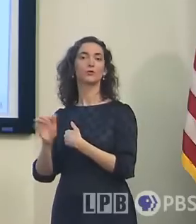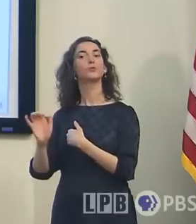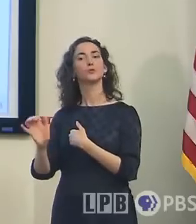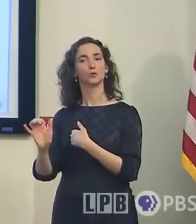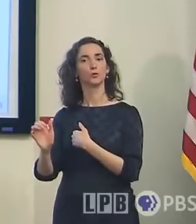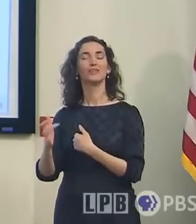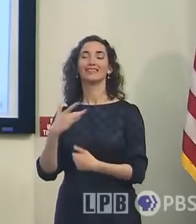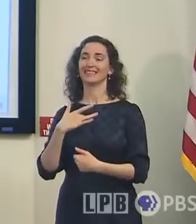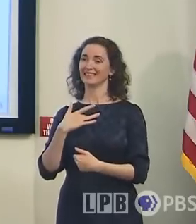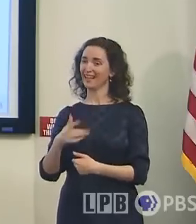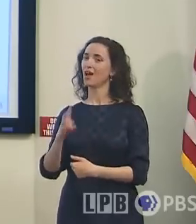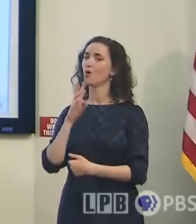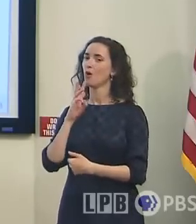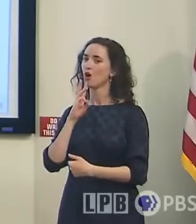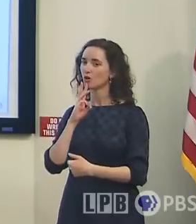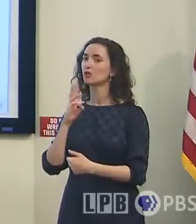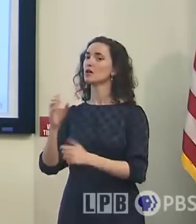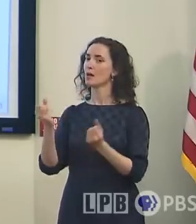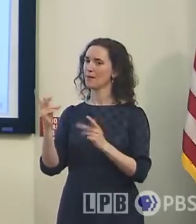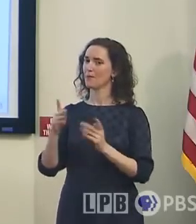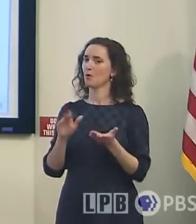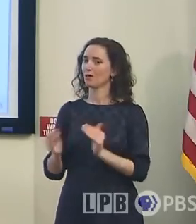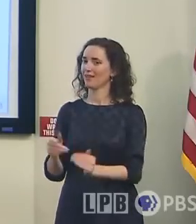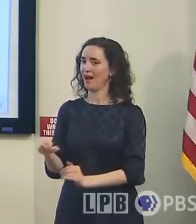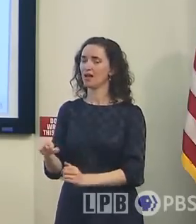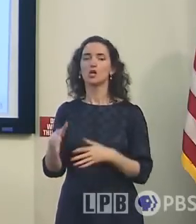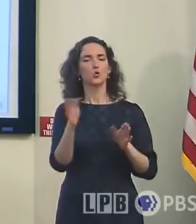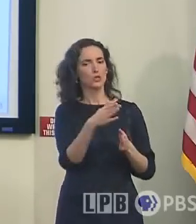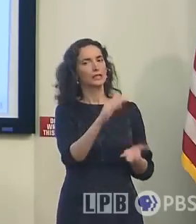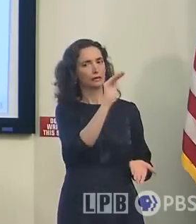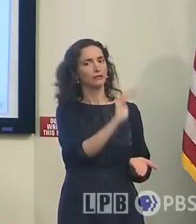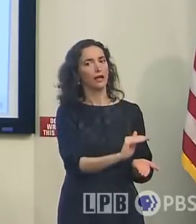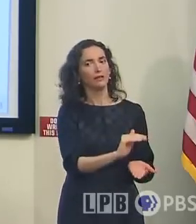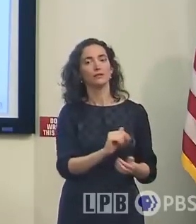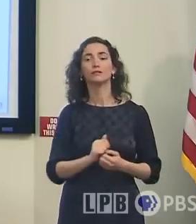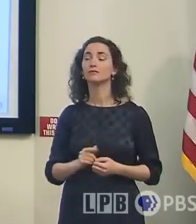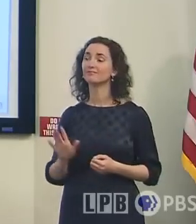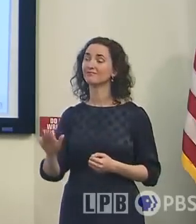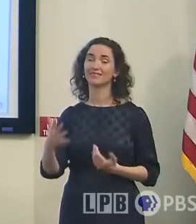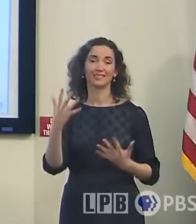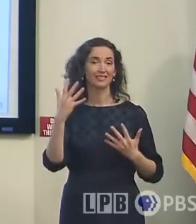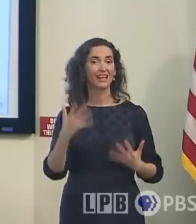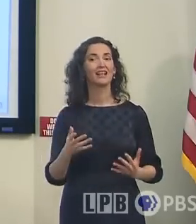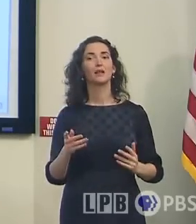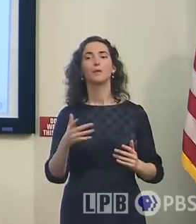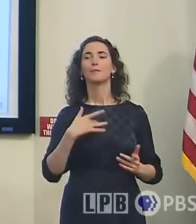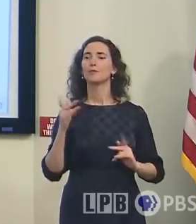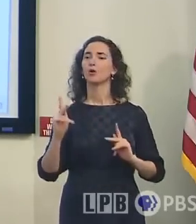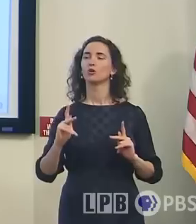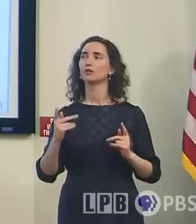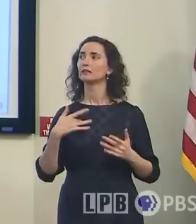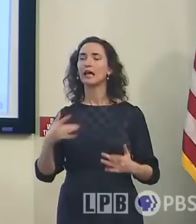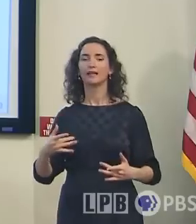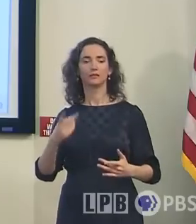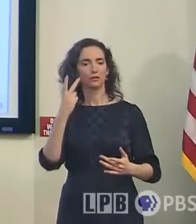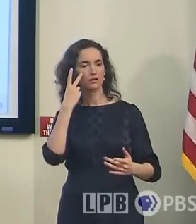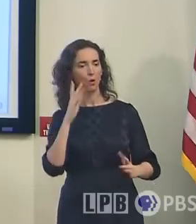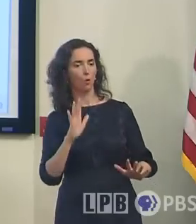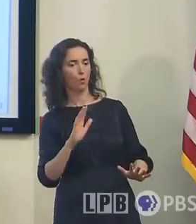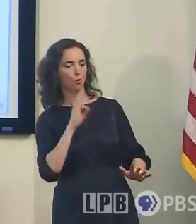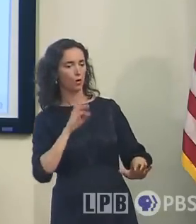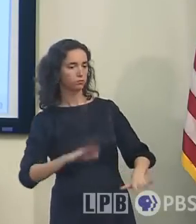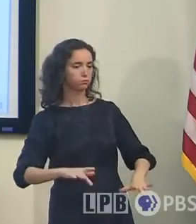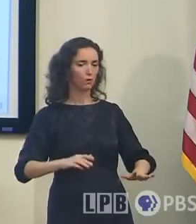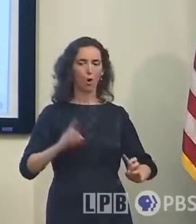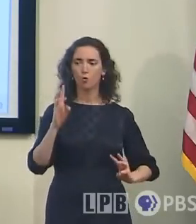usually one that ends up being the biggest killer. And unfortunately, a lot of people tend to try to move around when they start to